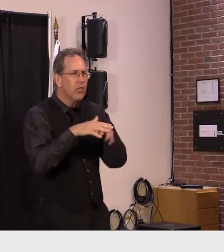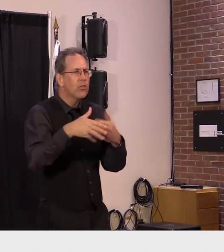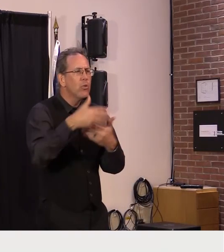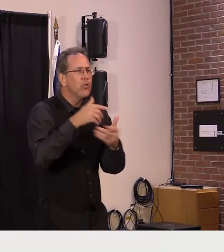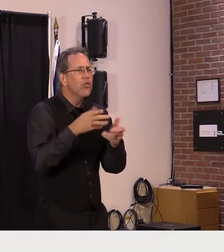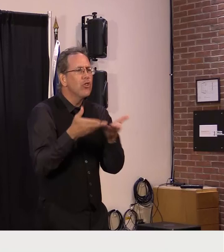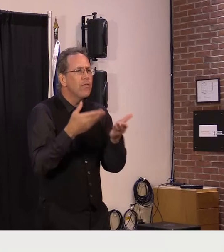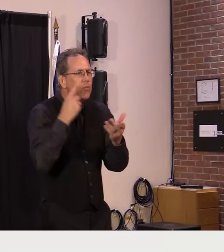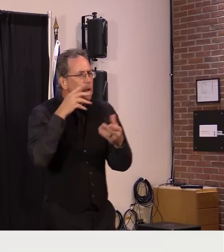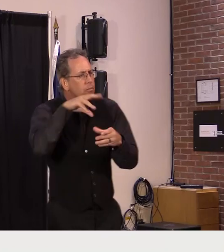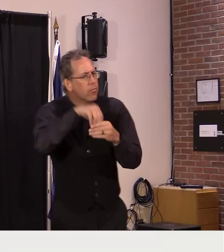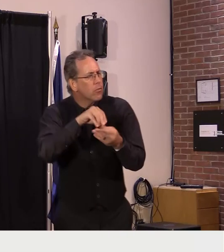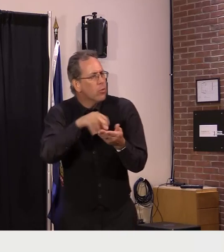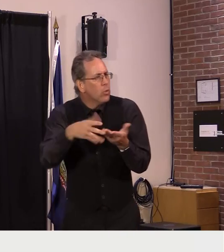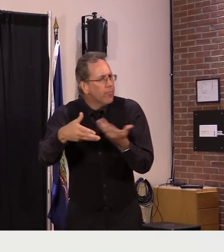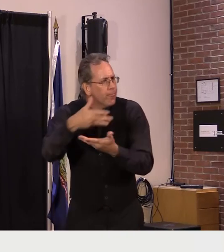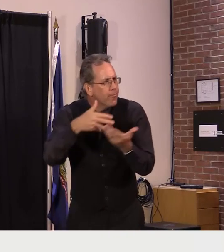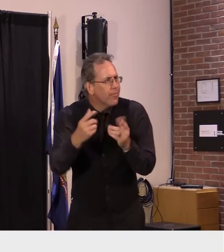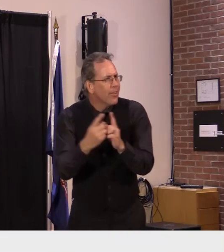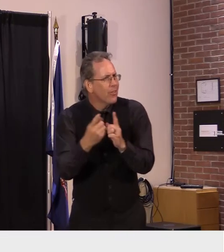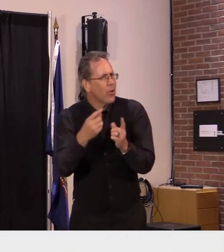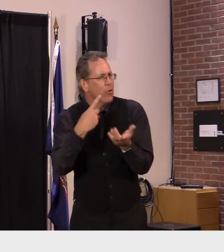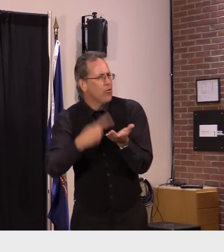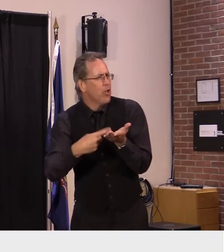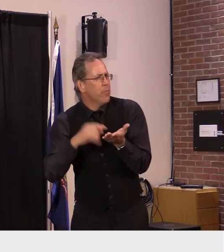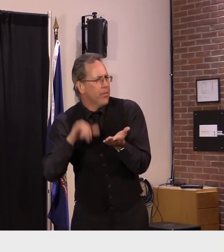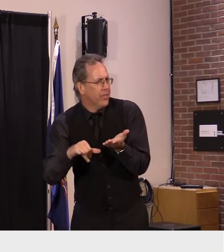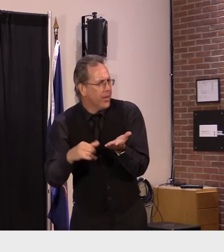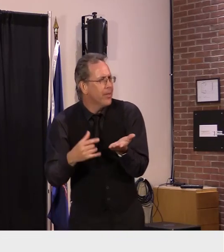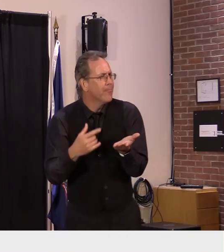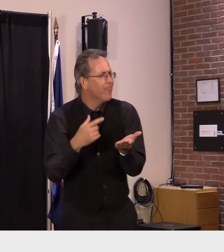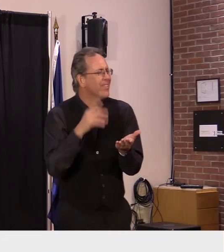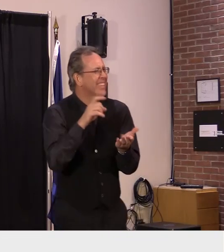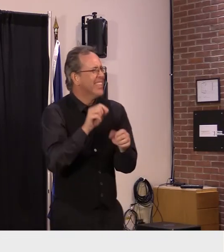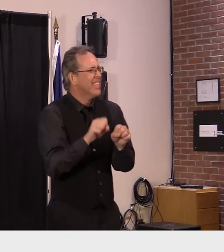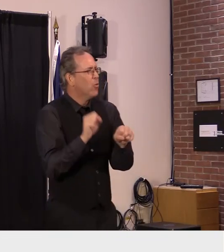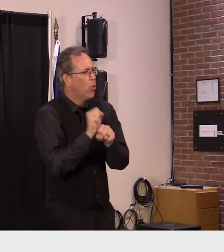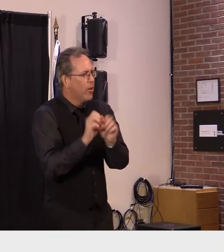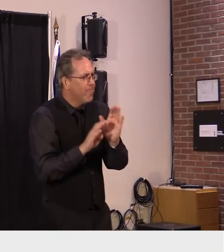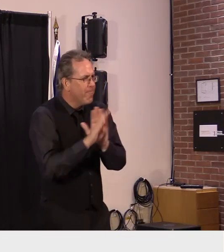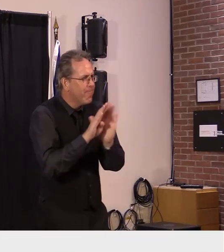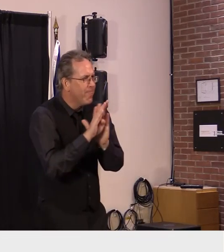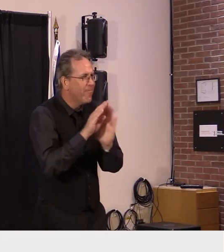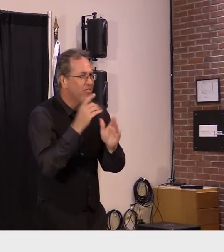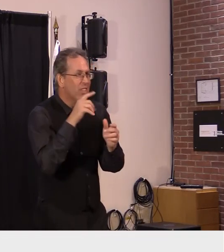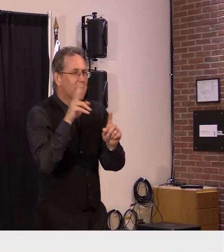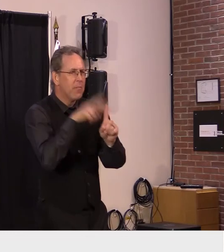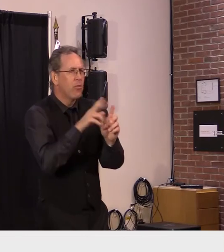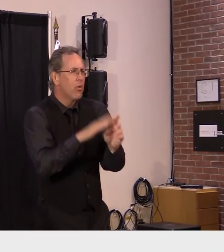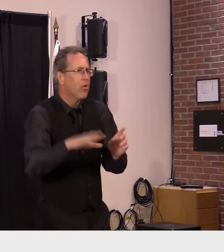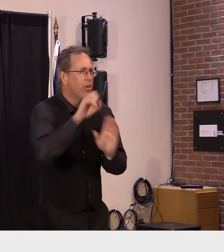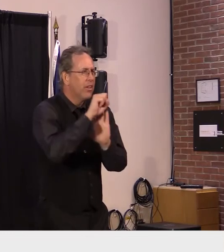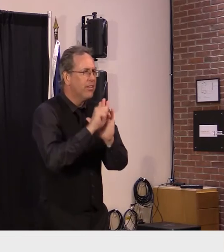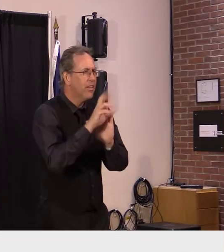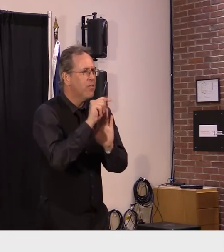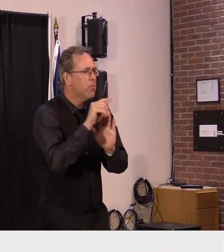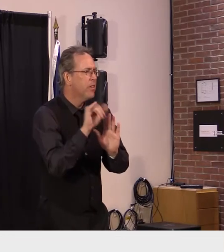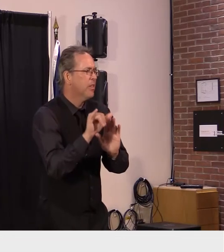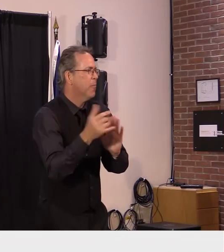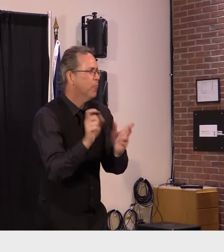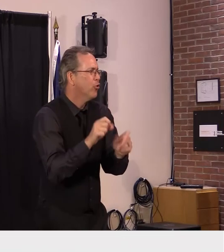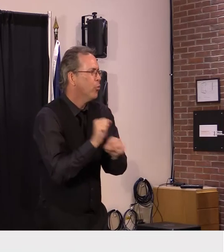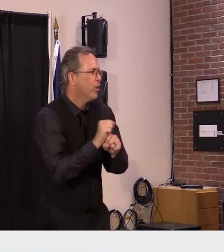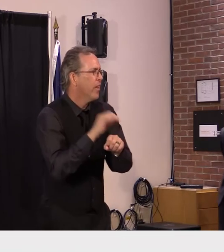samuels and i refer to i think that's where we need to go i think that's where all rural states frankly need to go because they're they're limited